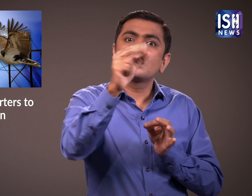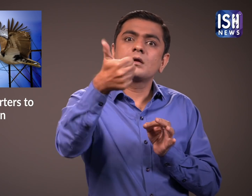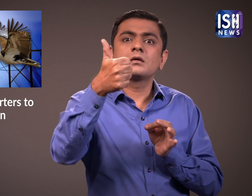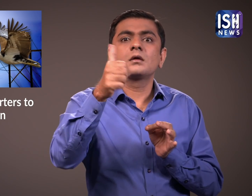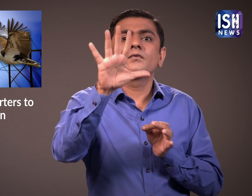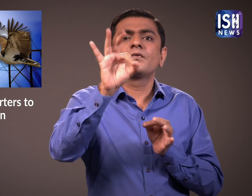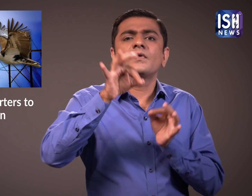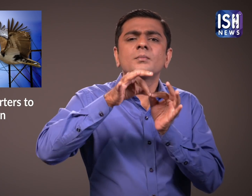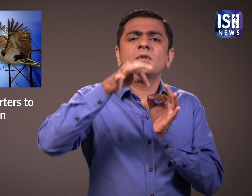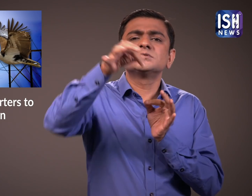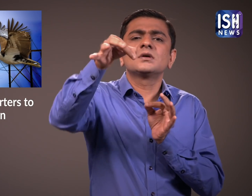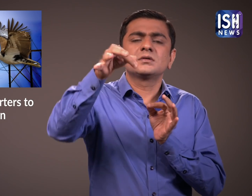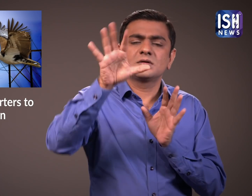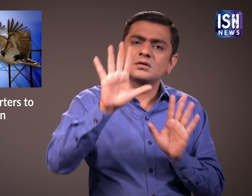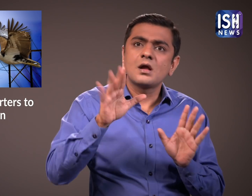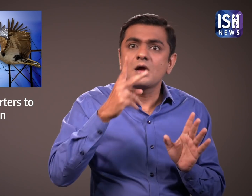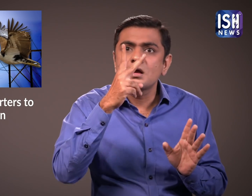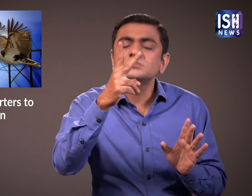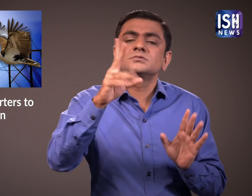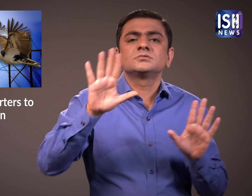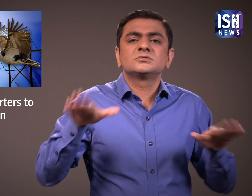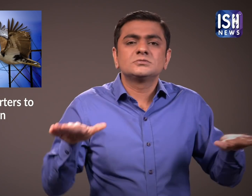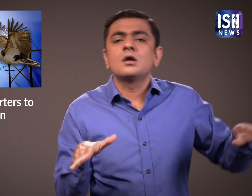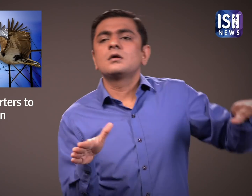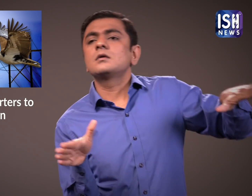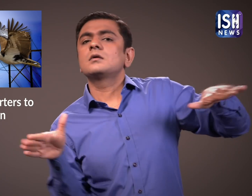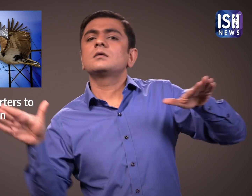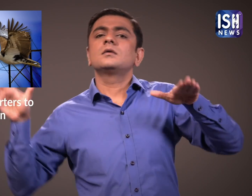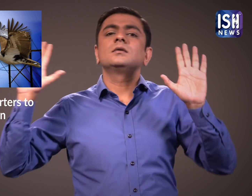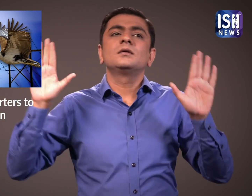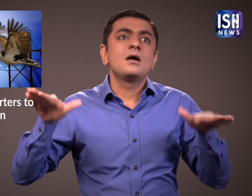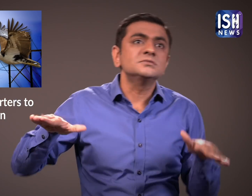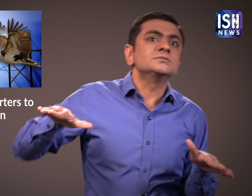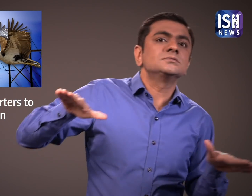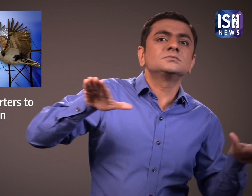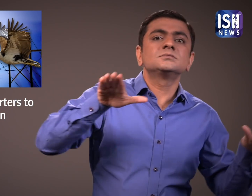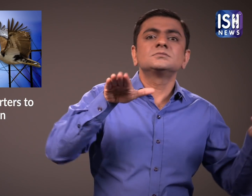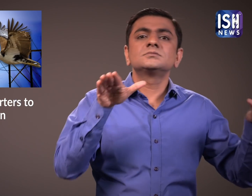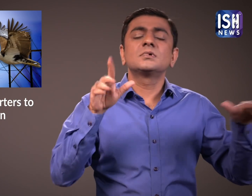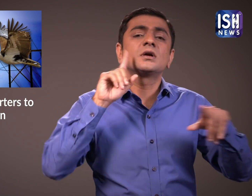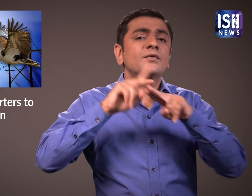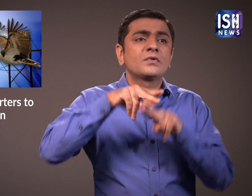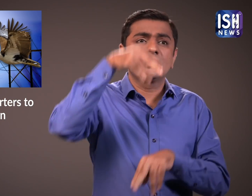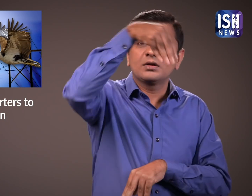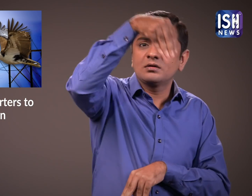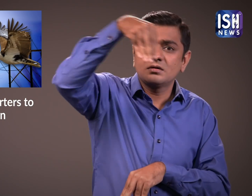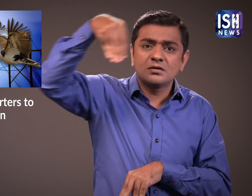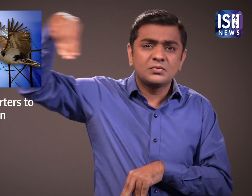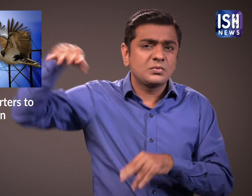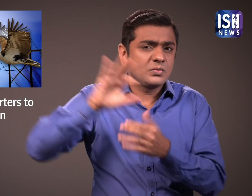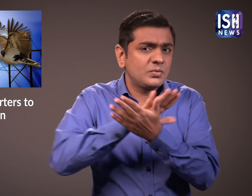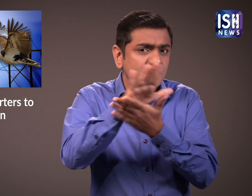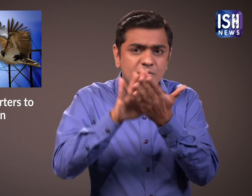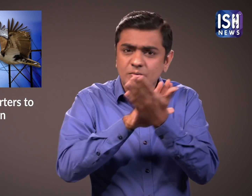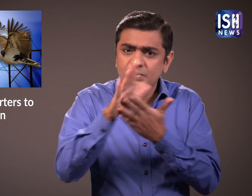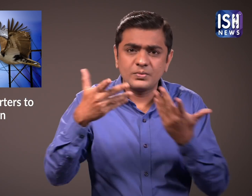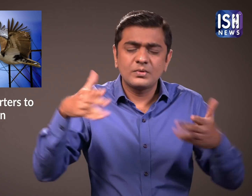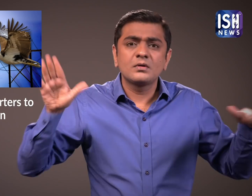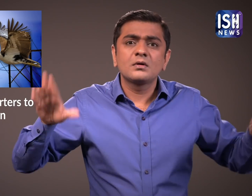from a distance of about 50 meters. This helps them change their path. If these diverters are